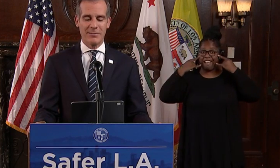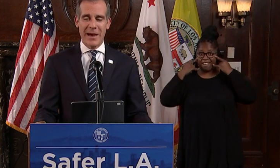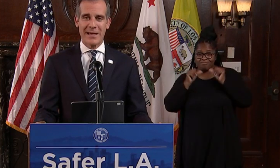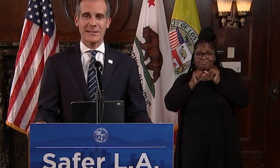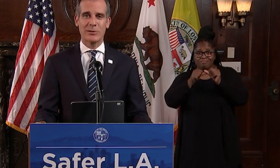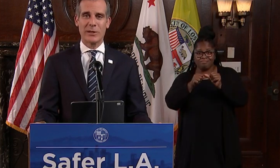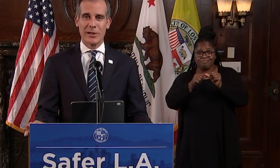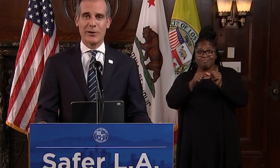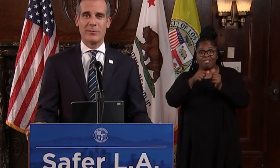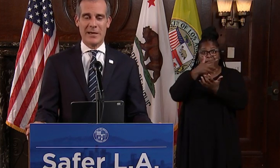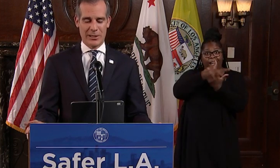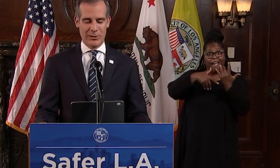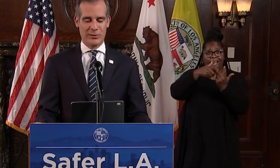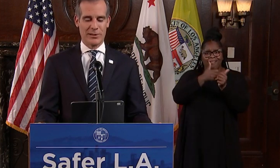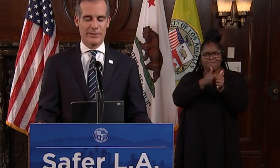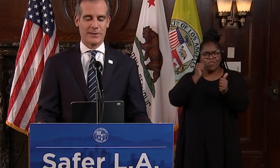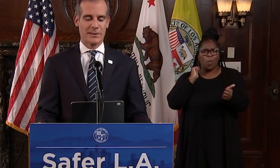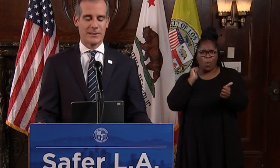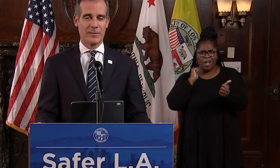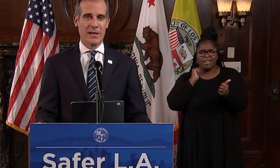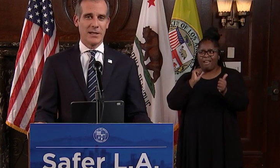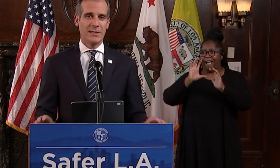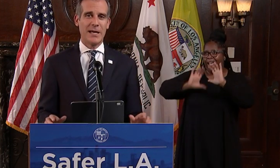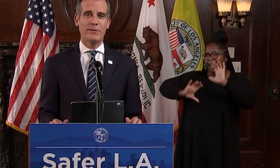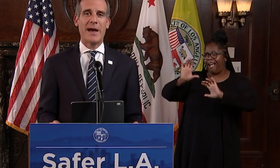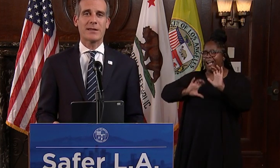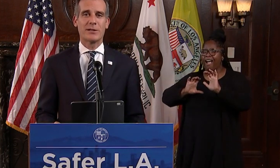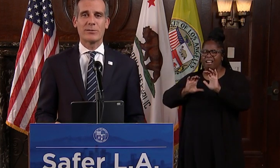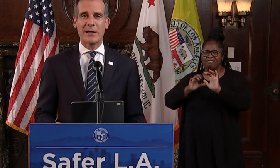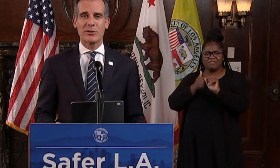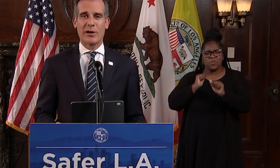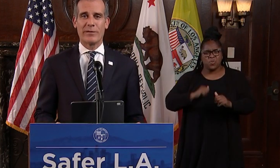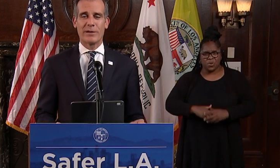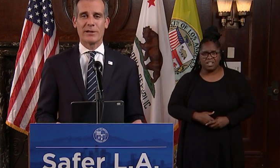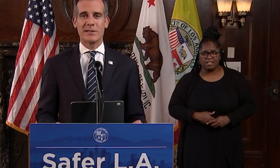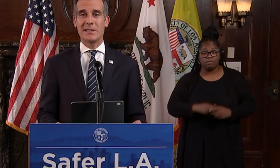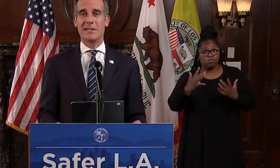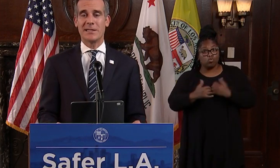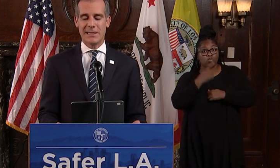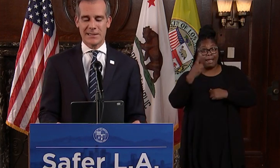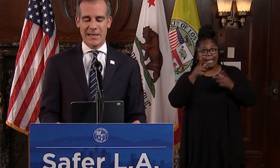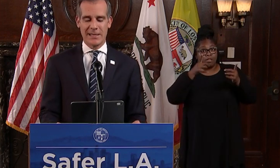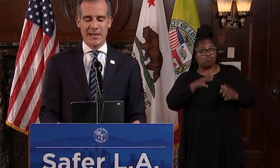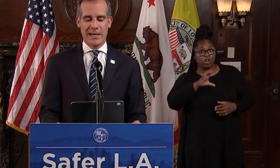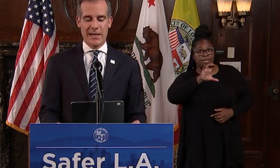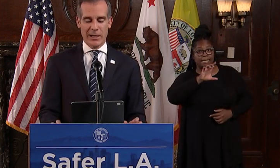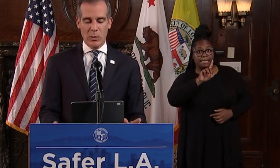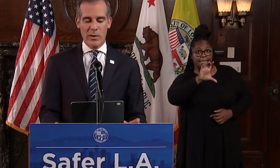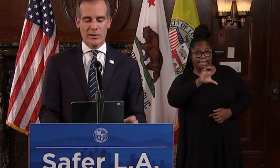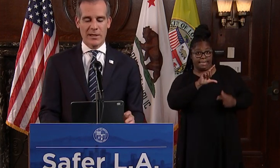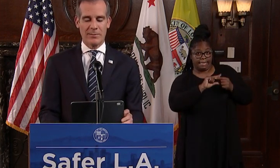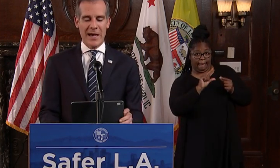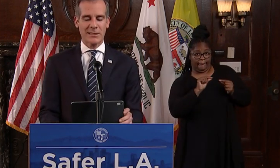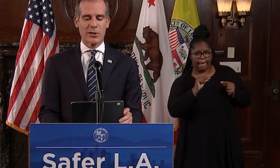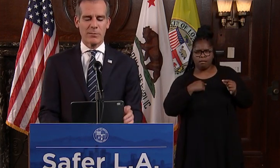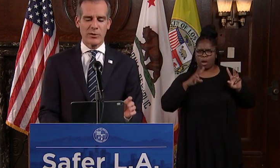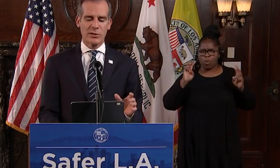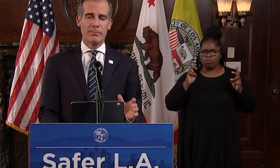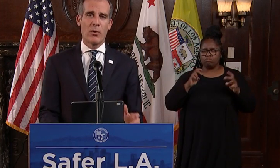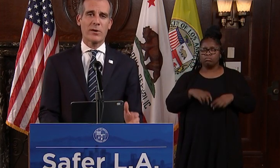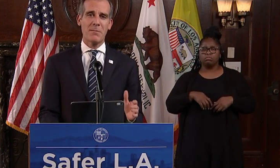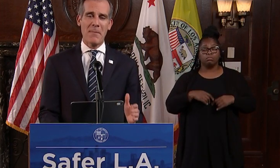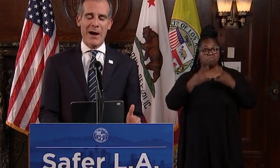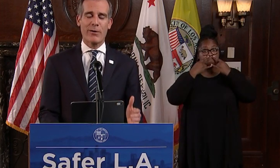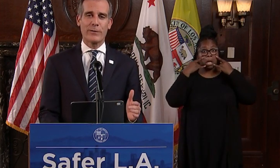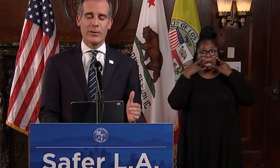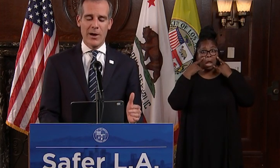And masks we know make a huge difference. Today, in fact, the director of the CDC said, and I quote, that masks are the most